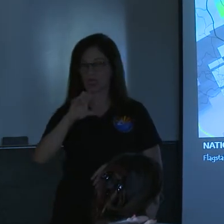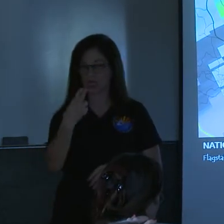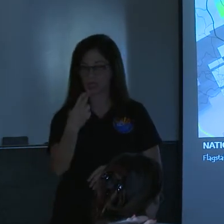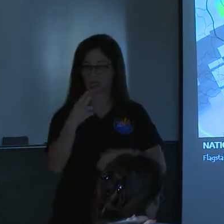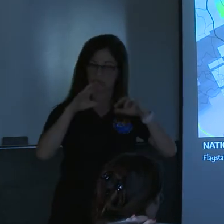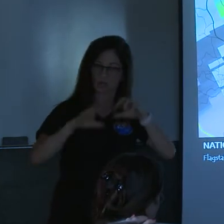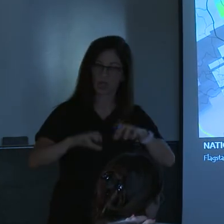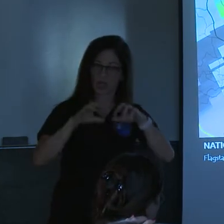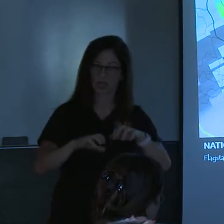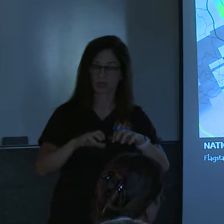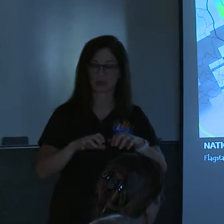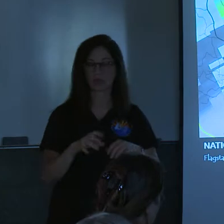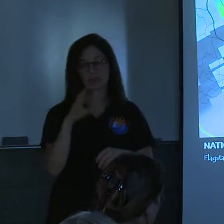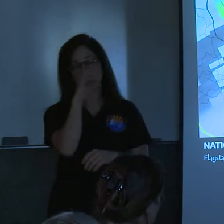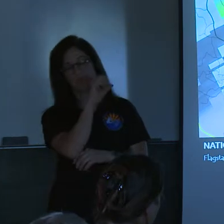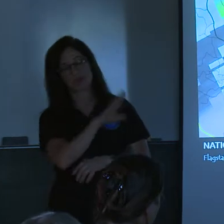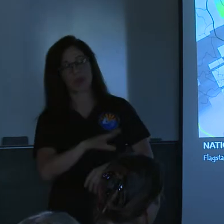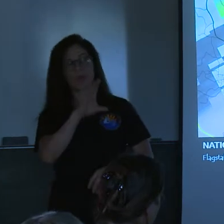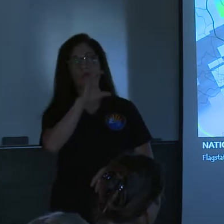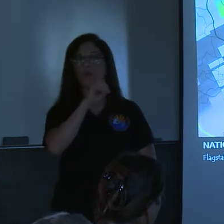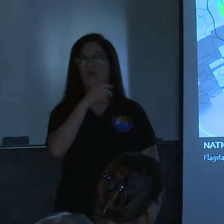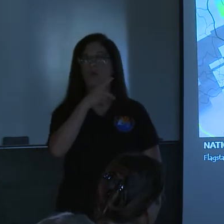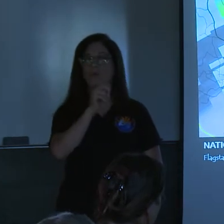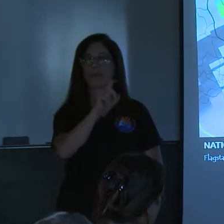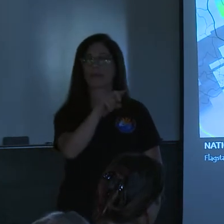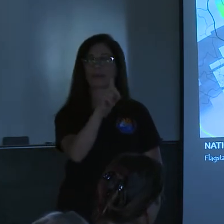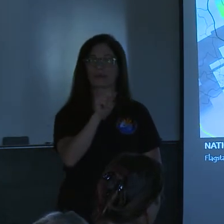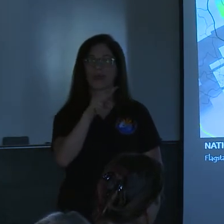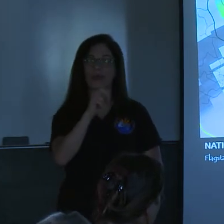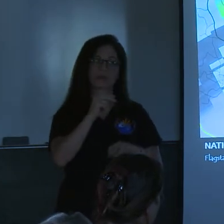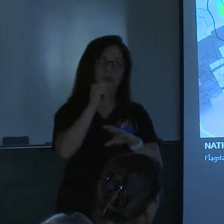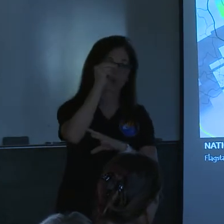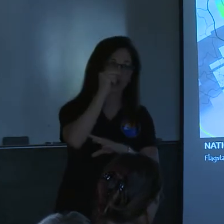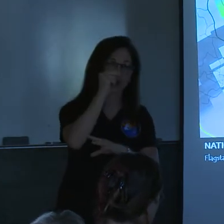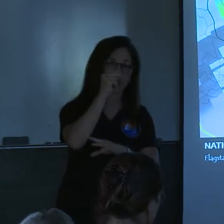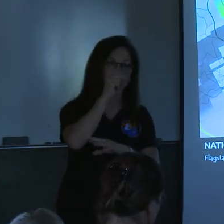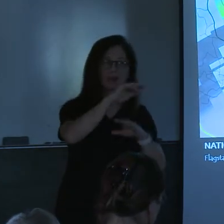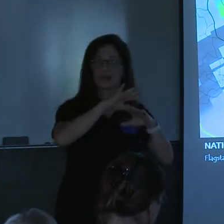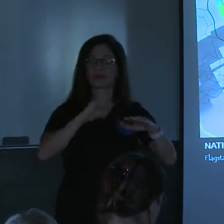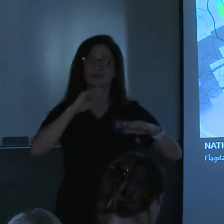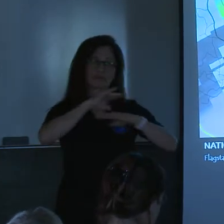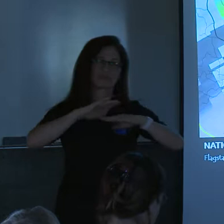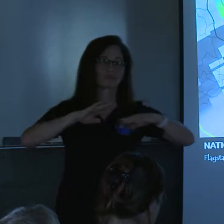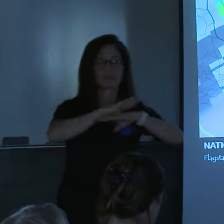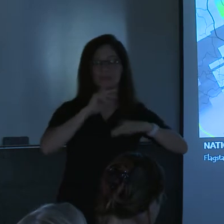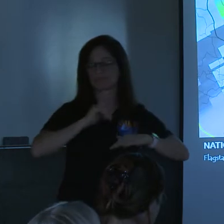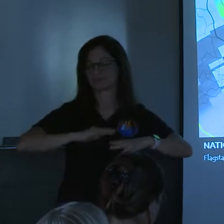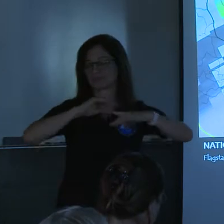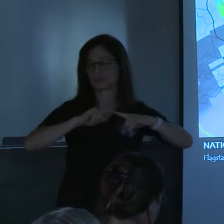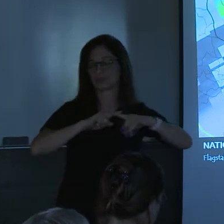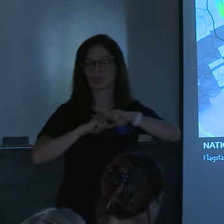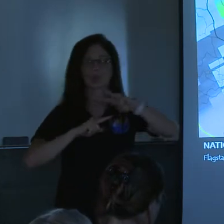estimated from basically copeland avenue to the north saturating the whole drainage to the